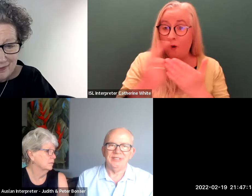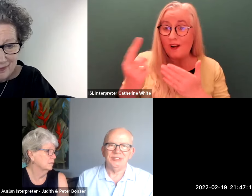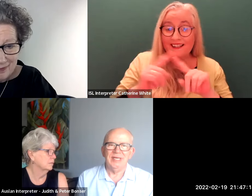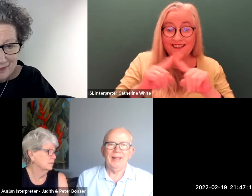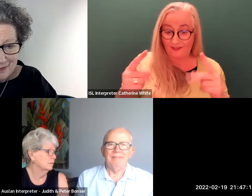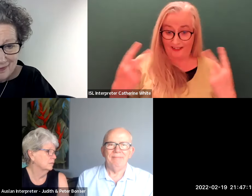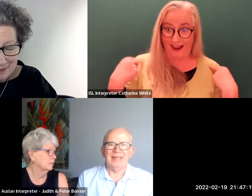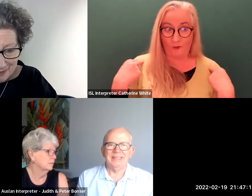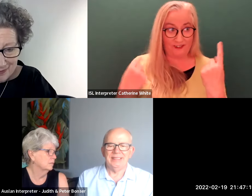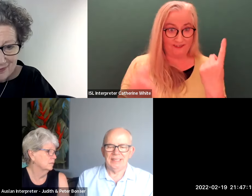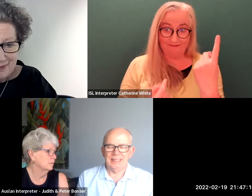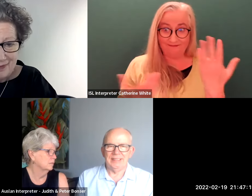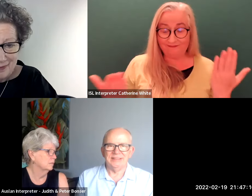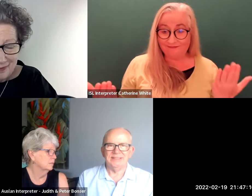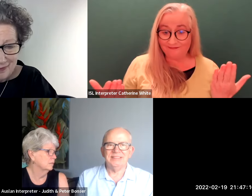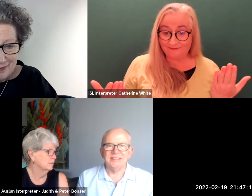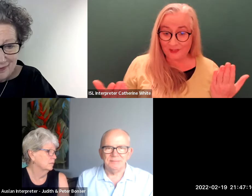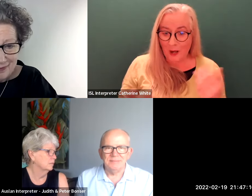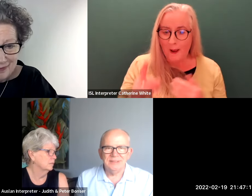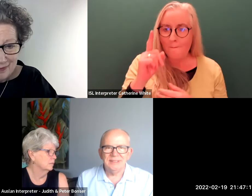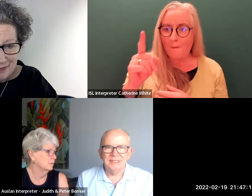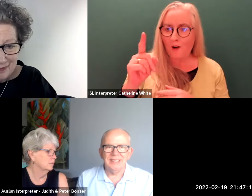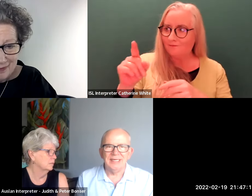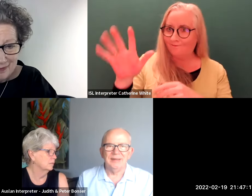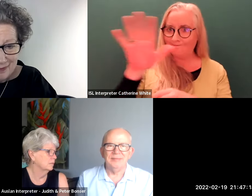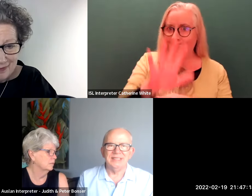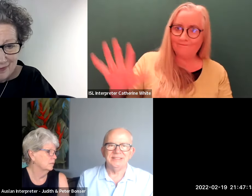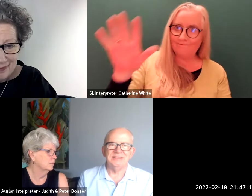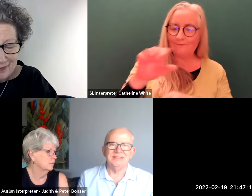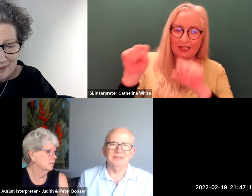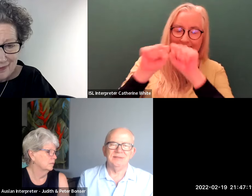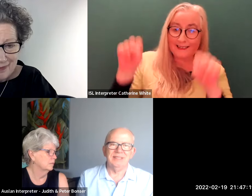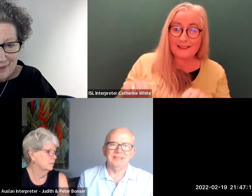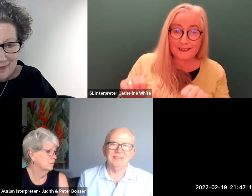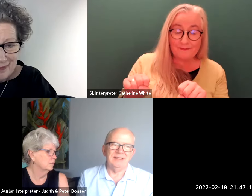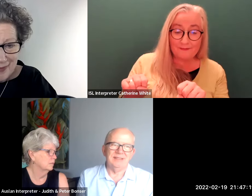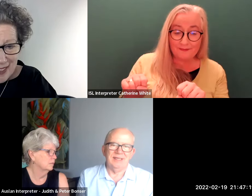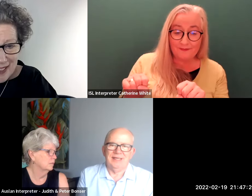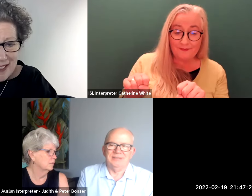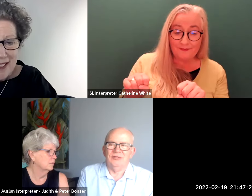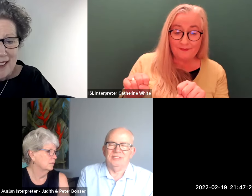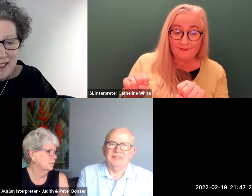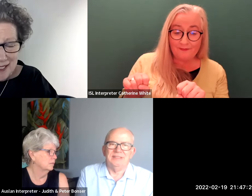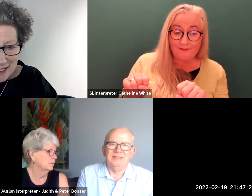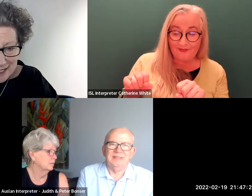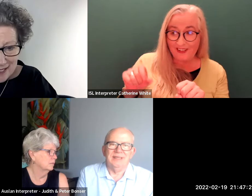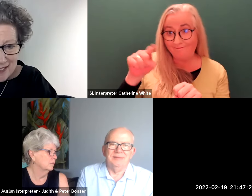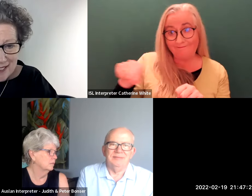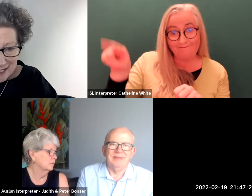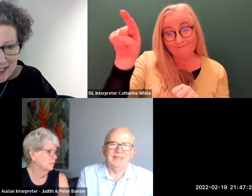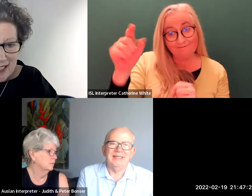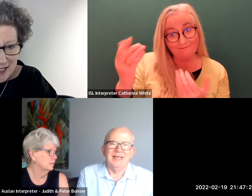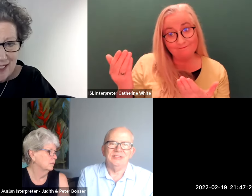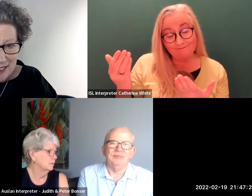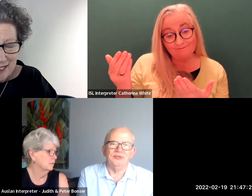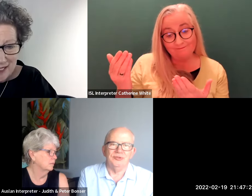different language but the system um is to it has a lot to be um